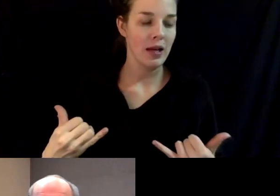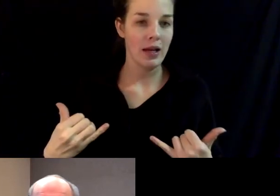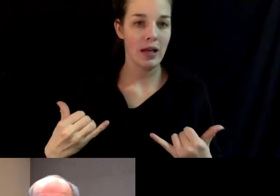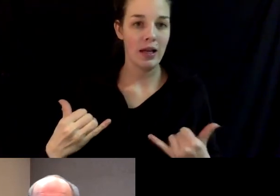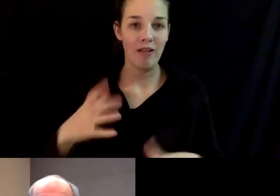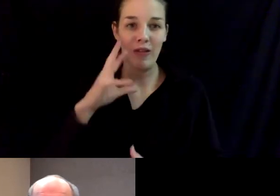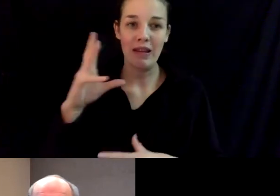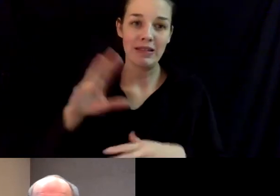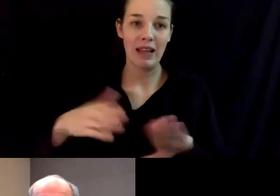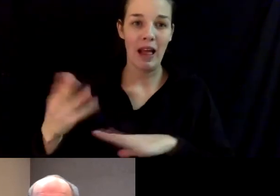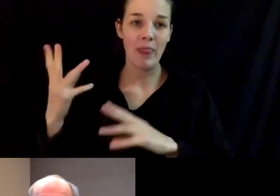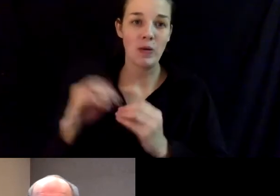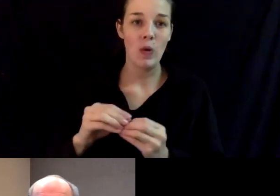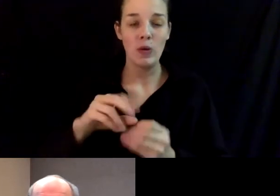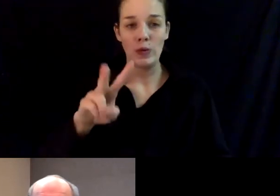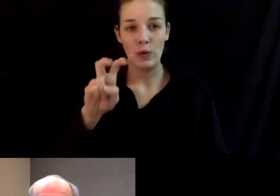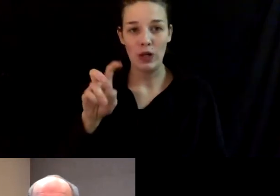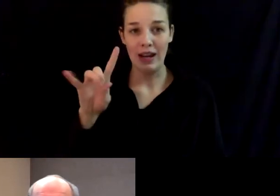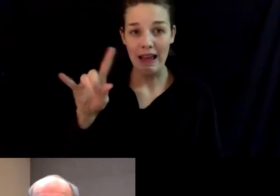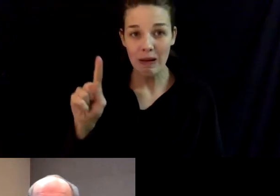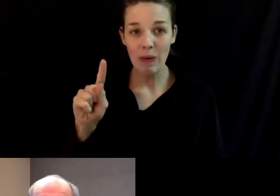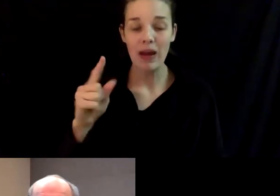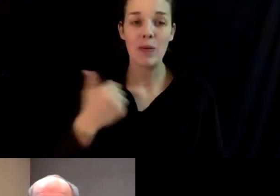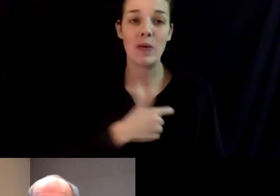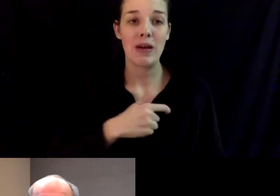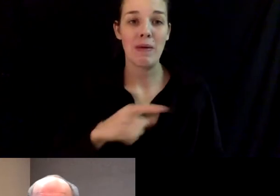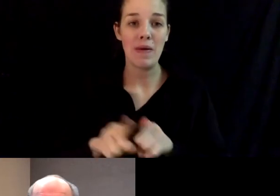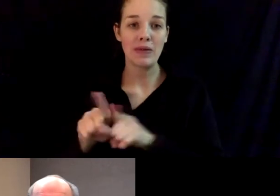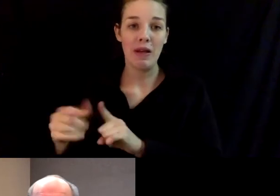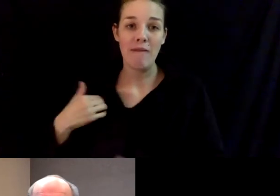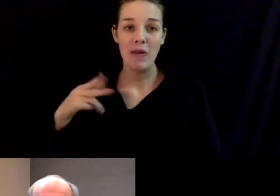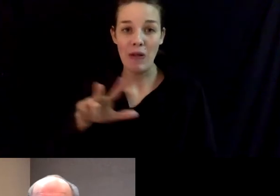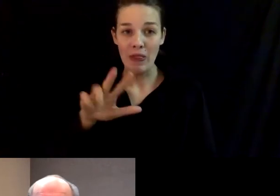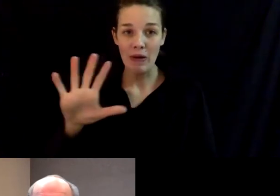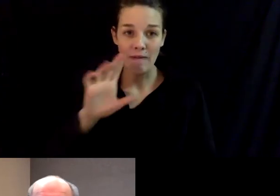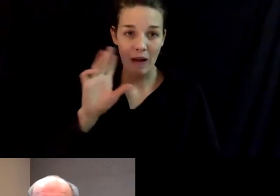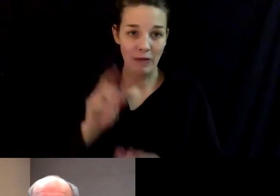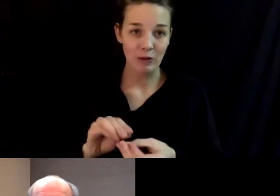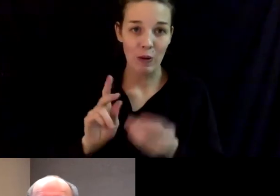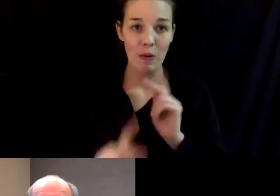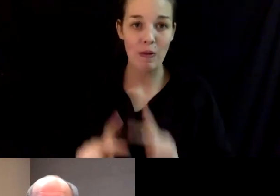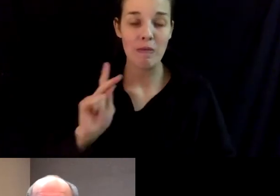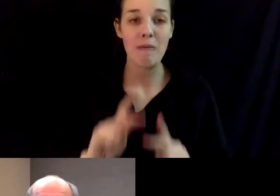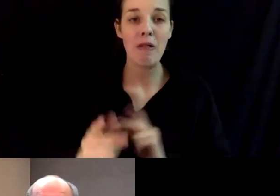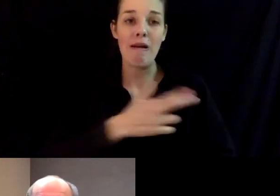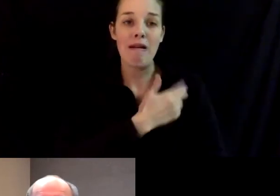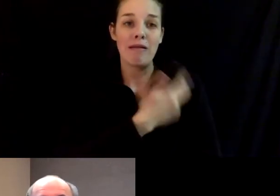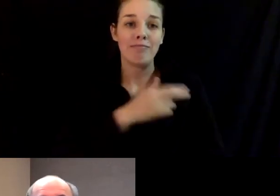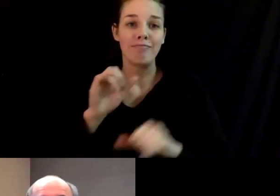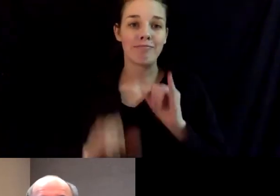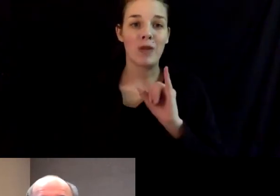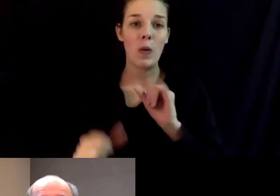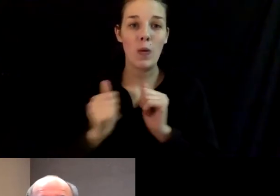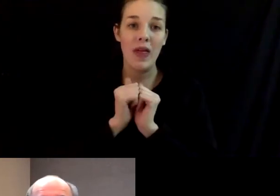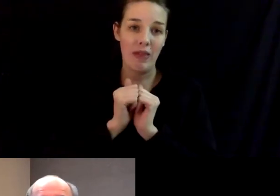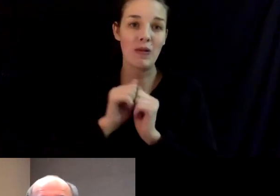281. We also have 35 people currently hospitalized in Rock Island County with COVID-19.